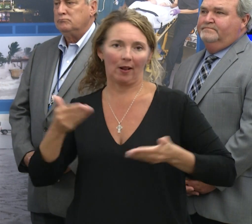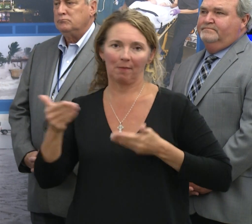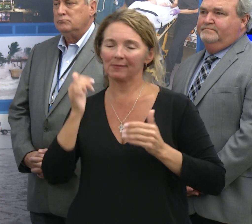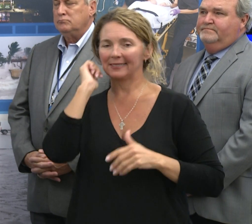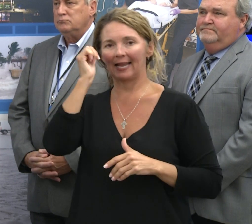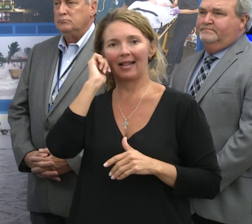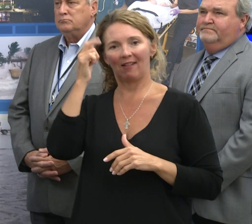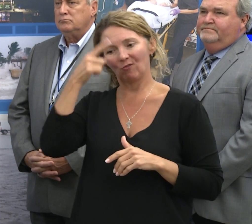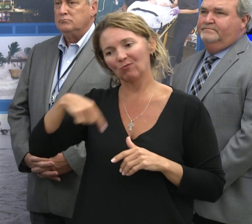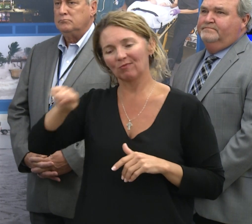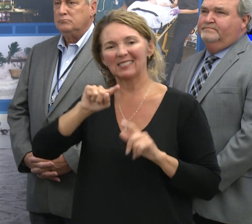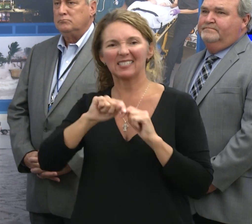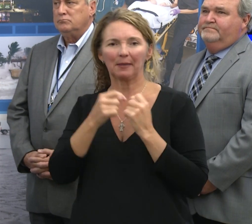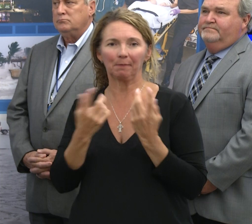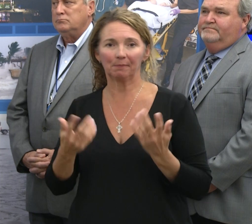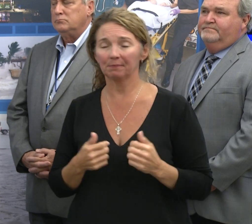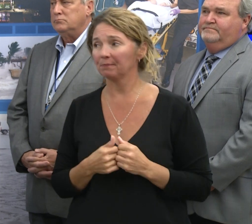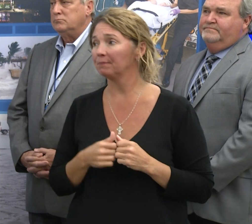occurrence for us.